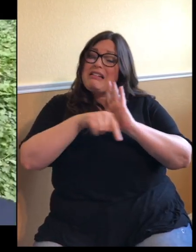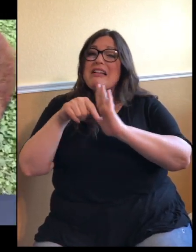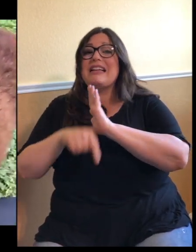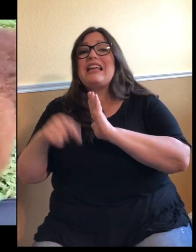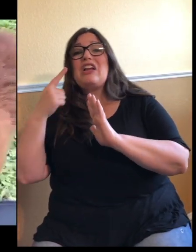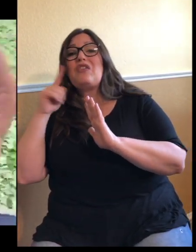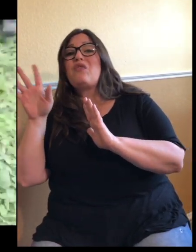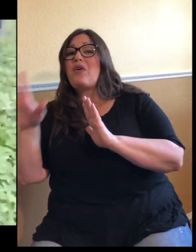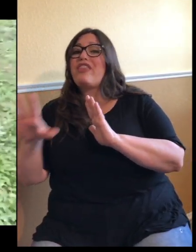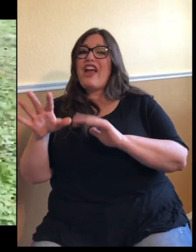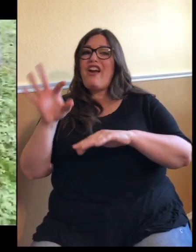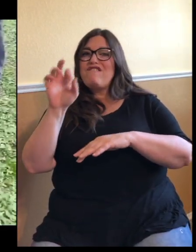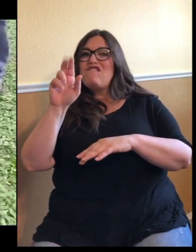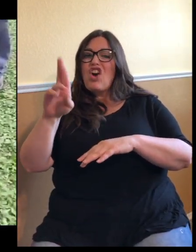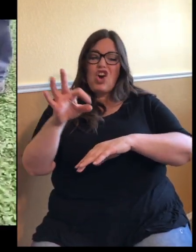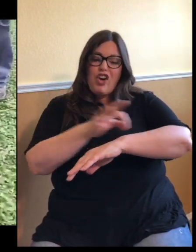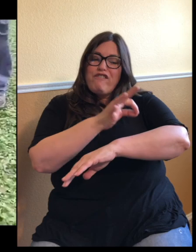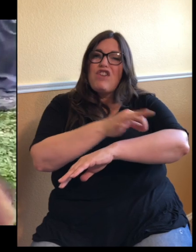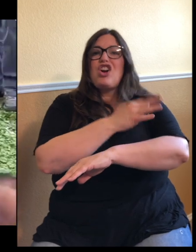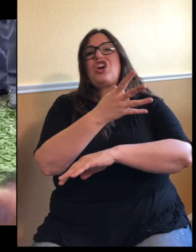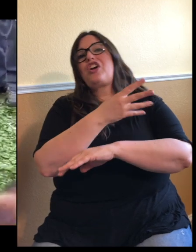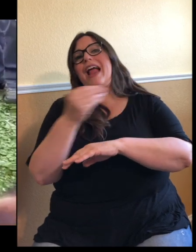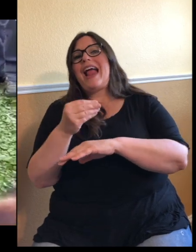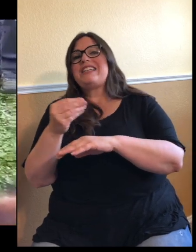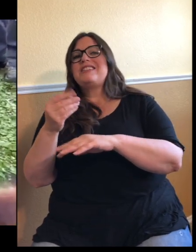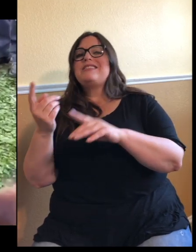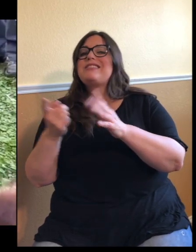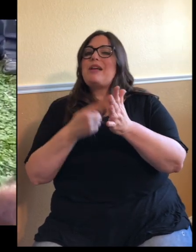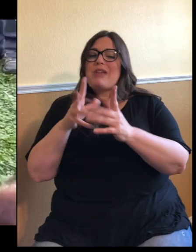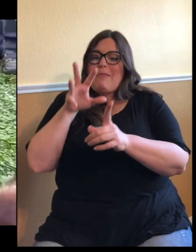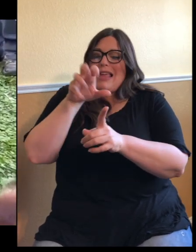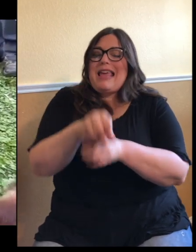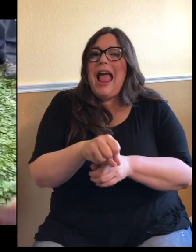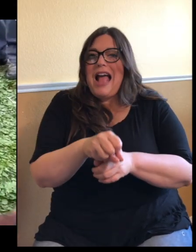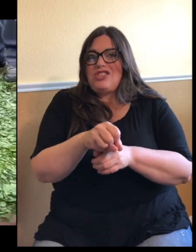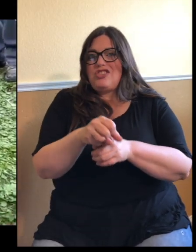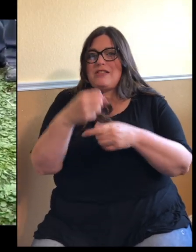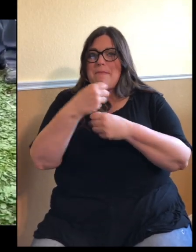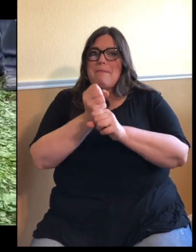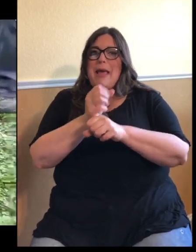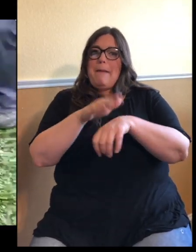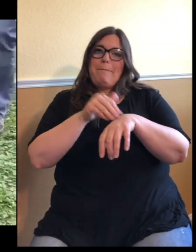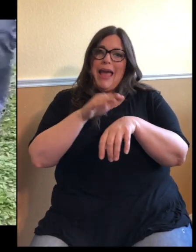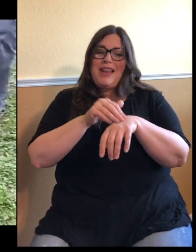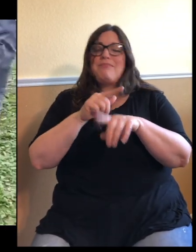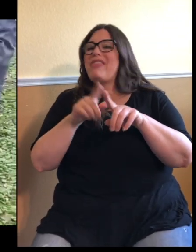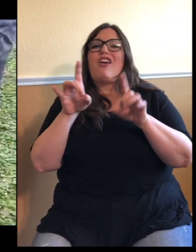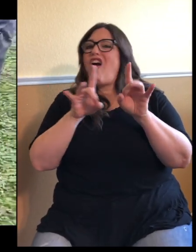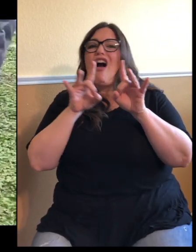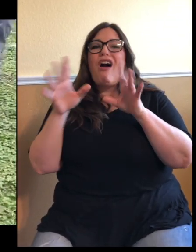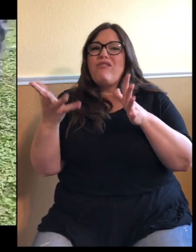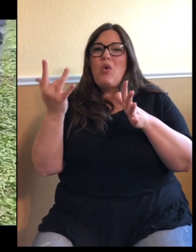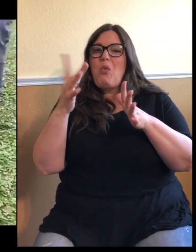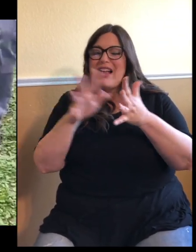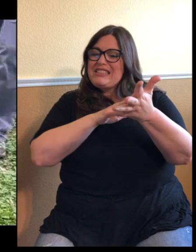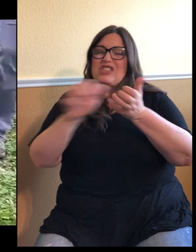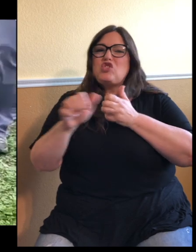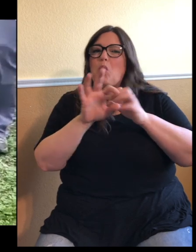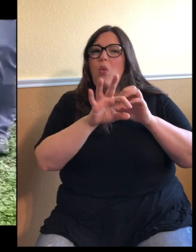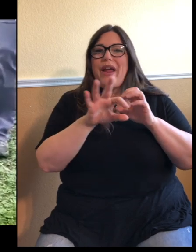trade. Like I said, pets, they make awful, awful pets. Those sharp claws destroy your furniture. They also have a scent gland at base of their tail and they scent mark everywhere. So that would